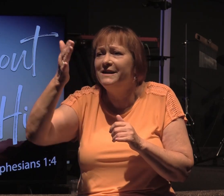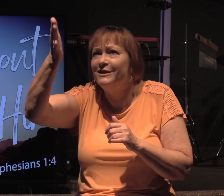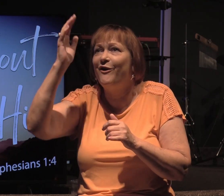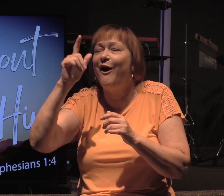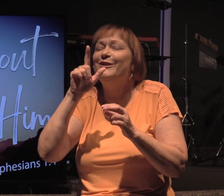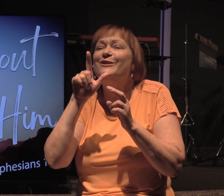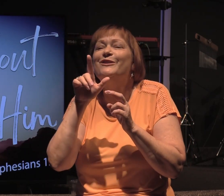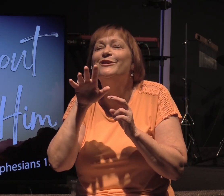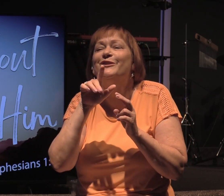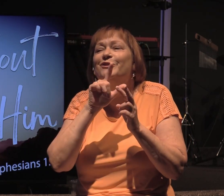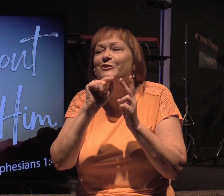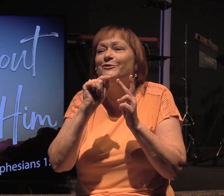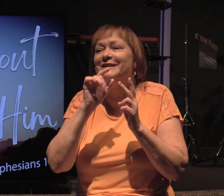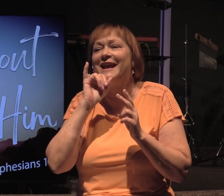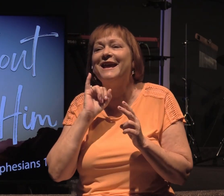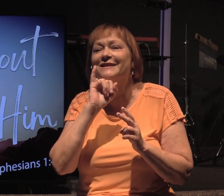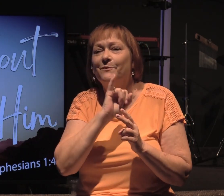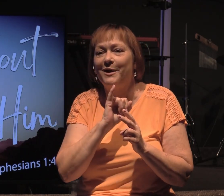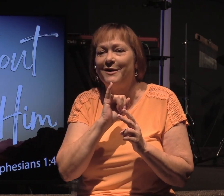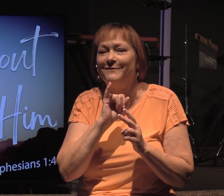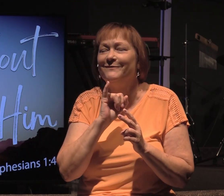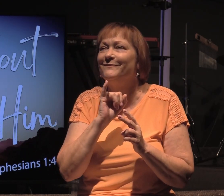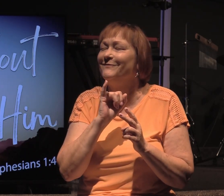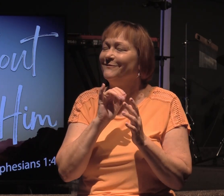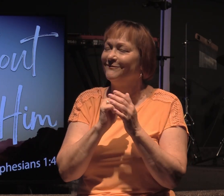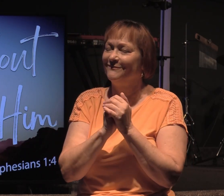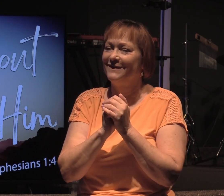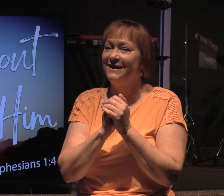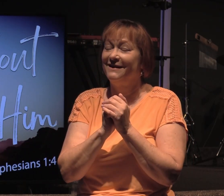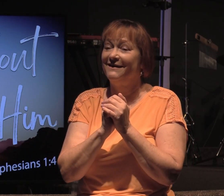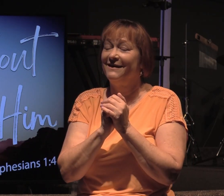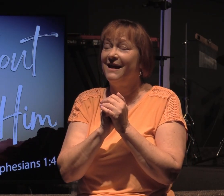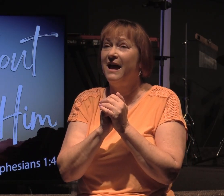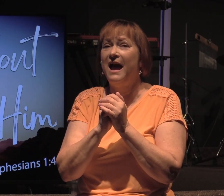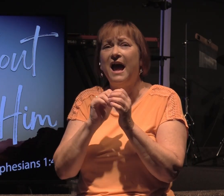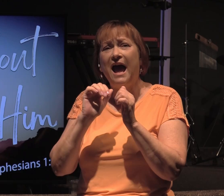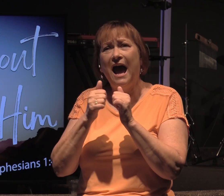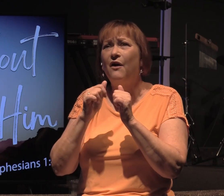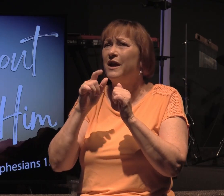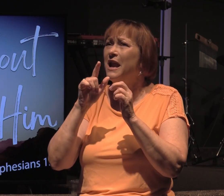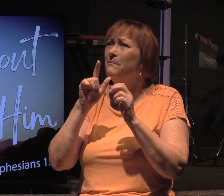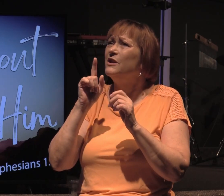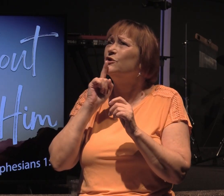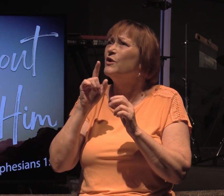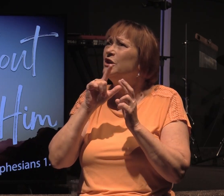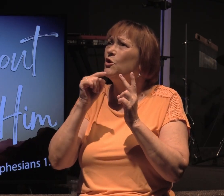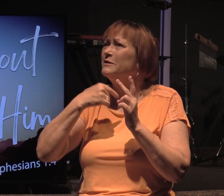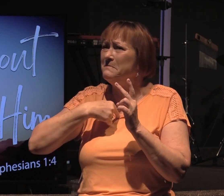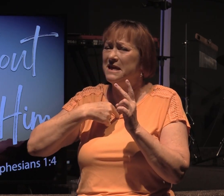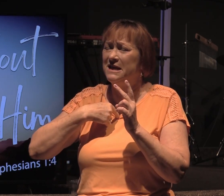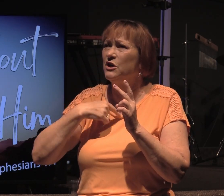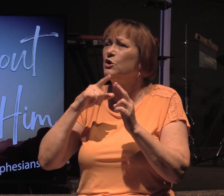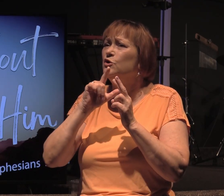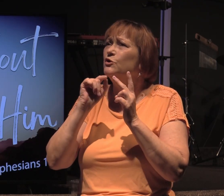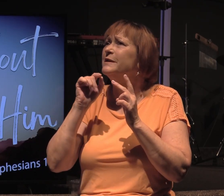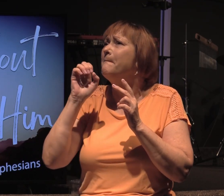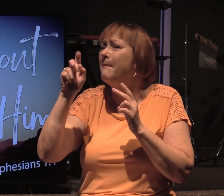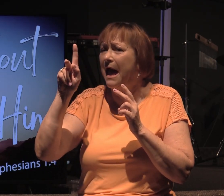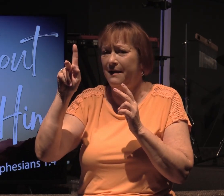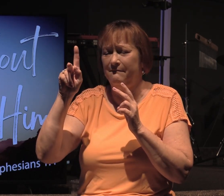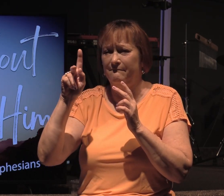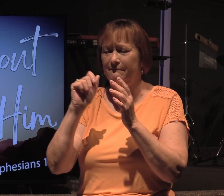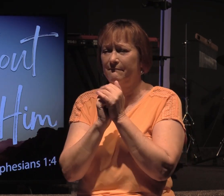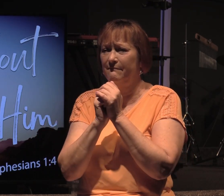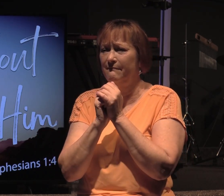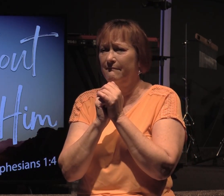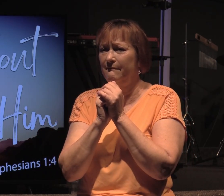It's His prerogative. How can I be sure that He chose me? Choose Him back? God's described in